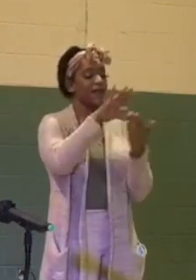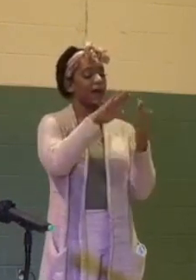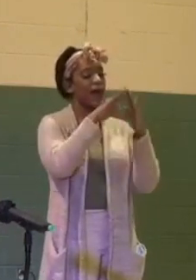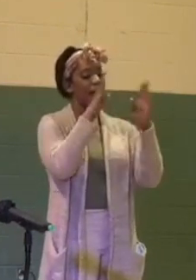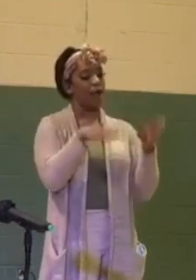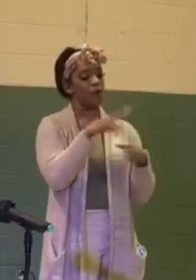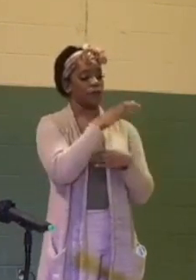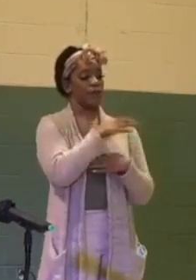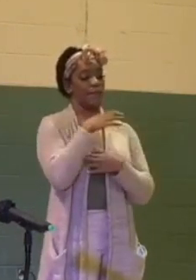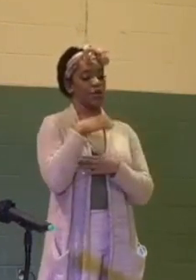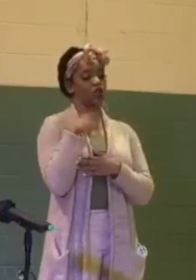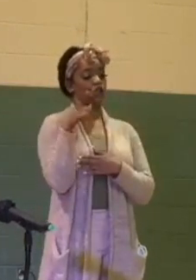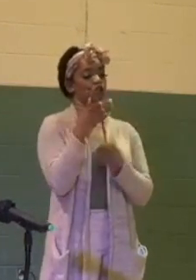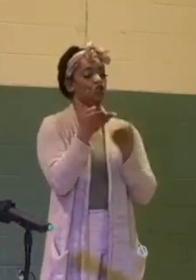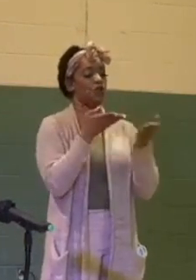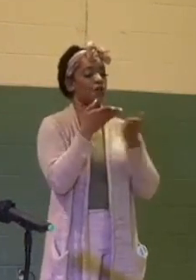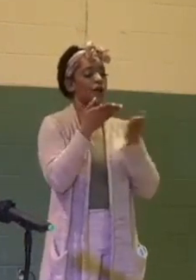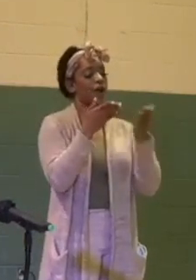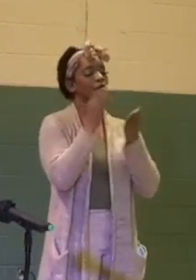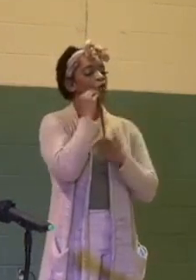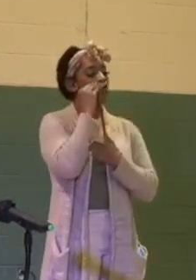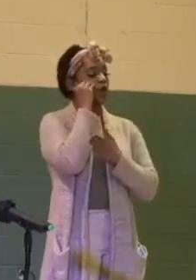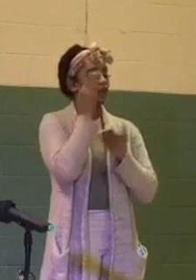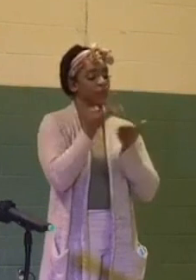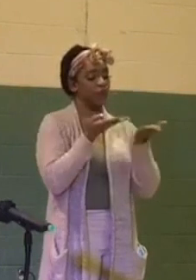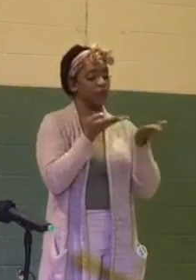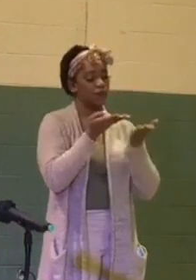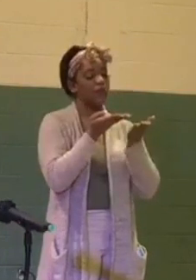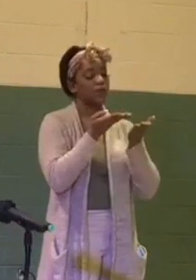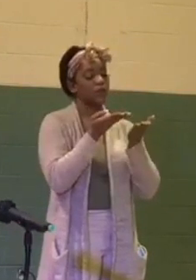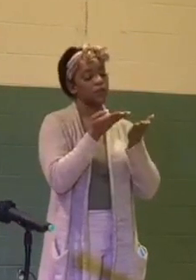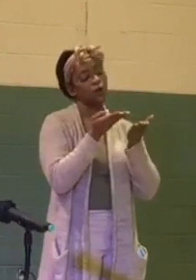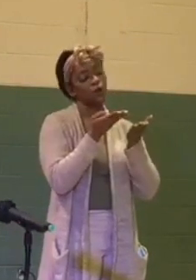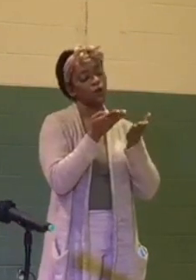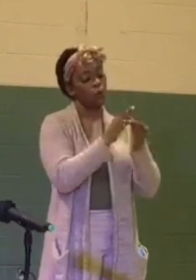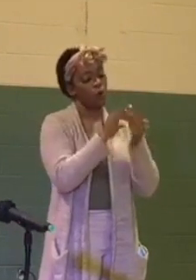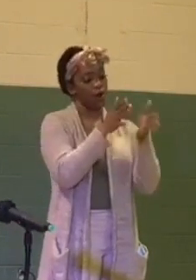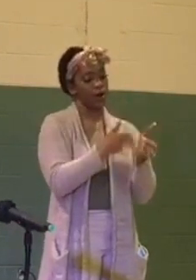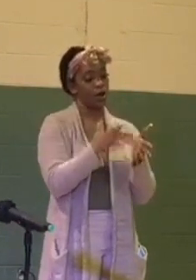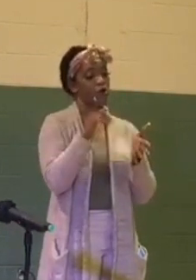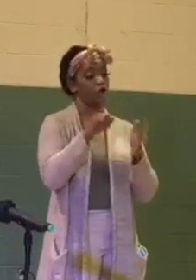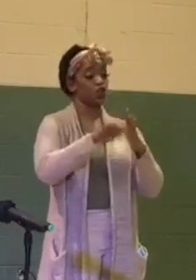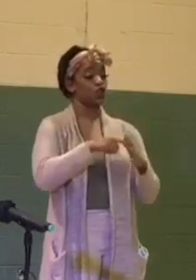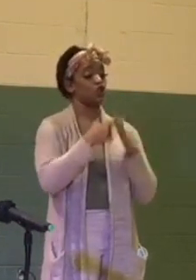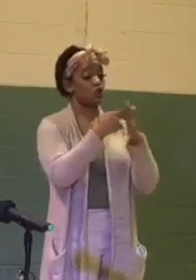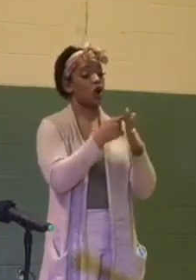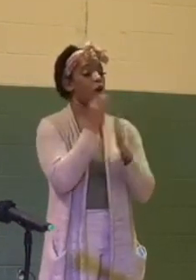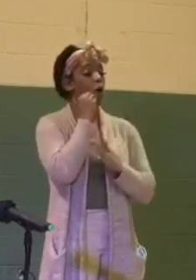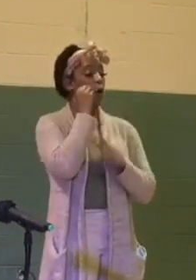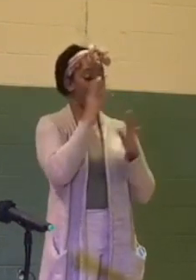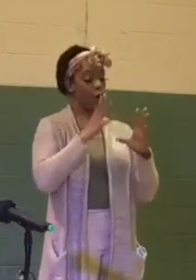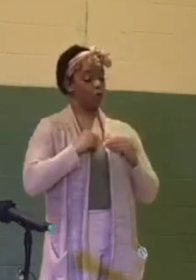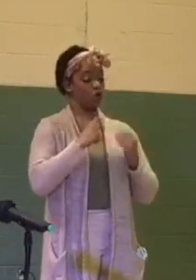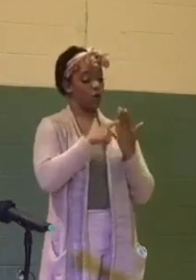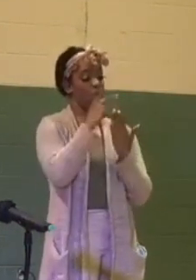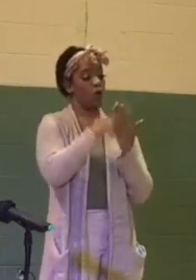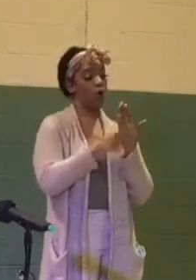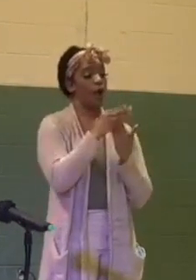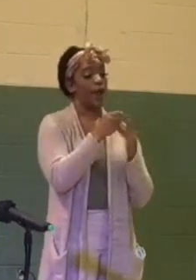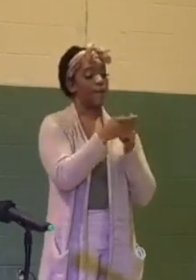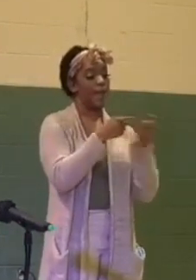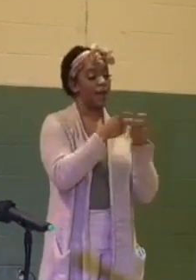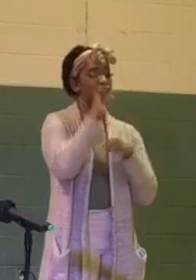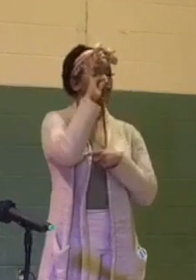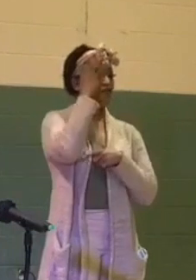serving as Resident Services Coordinator, where she implemented a home ownership program and managed federal grant